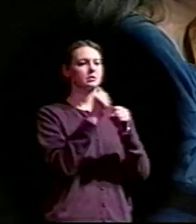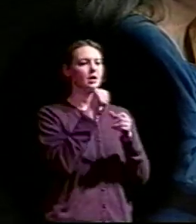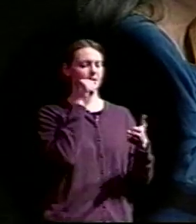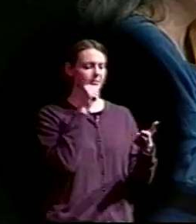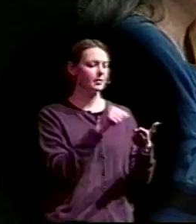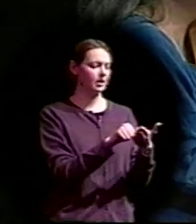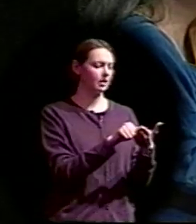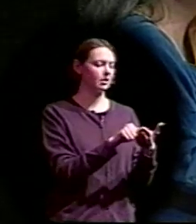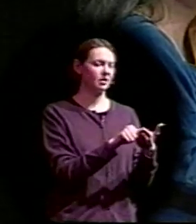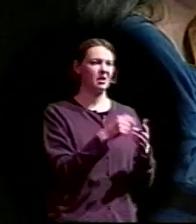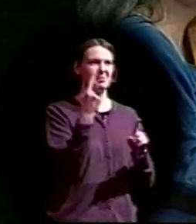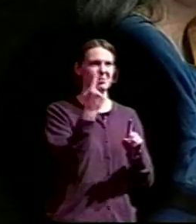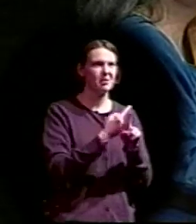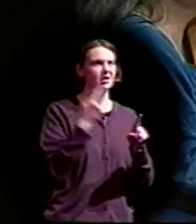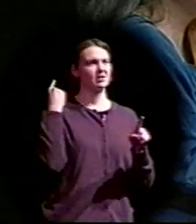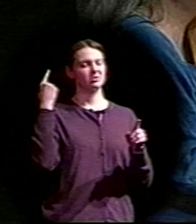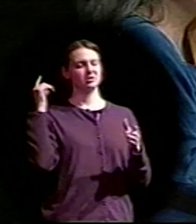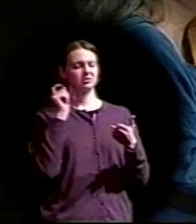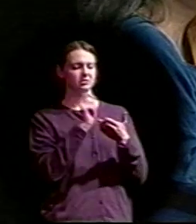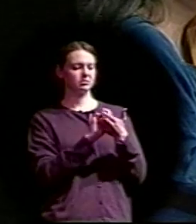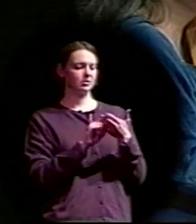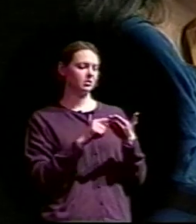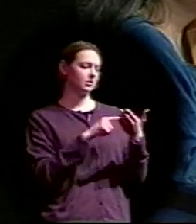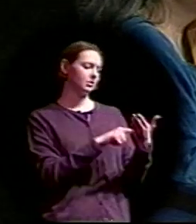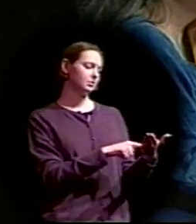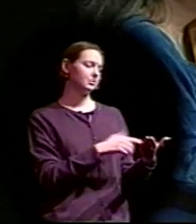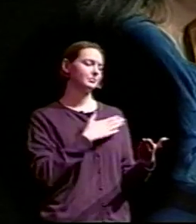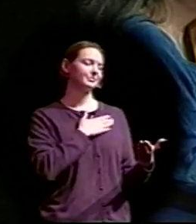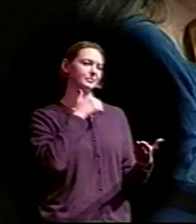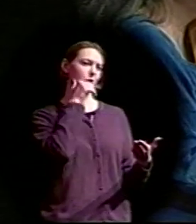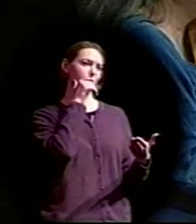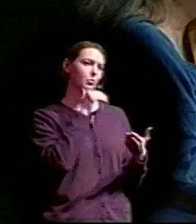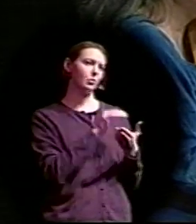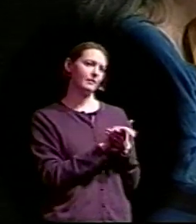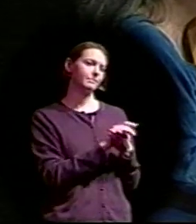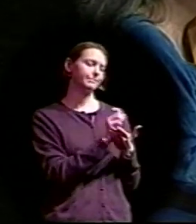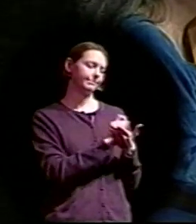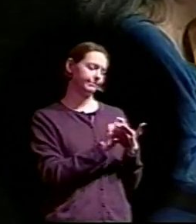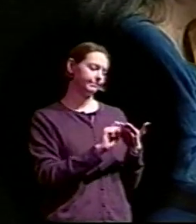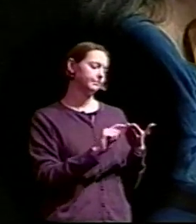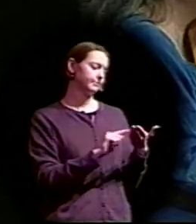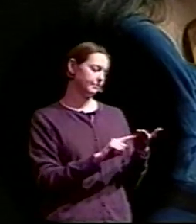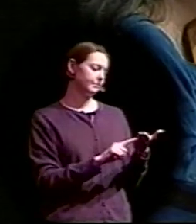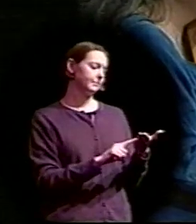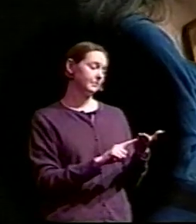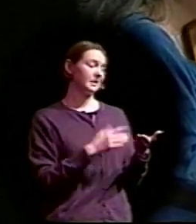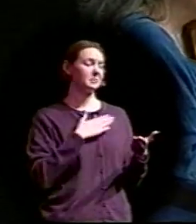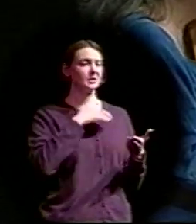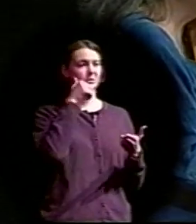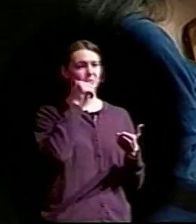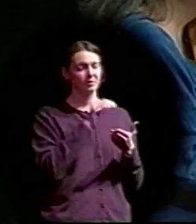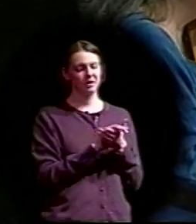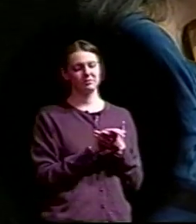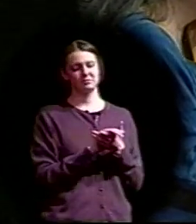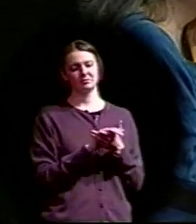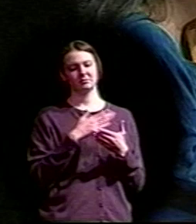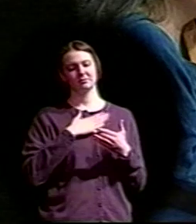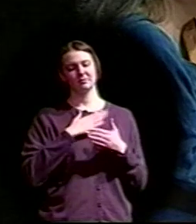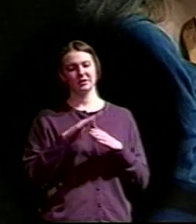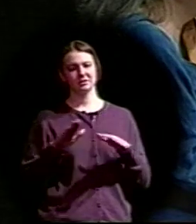up all bliss. My wife. Oh, my wife, my children. How grateful to my hungry heart is a letter